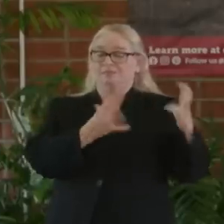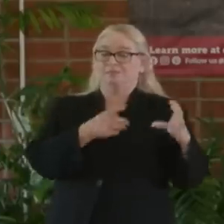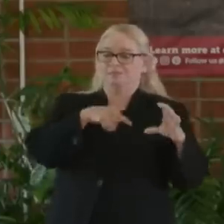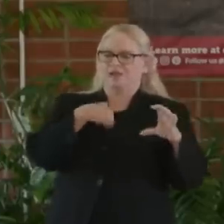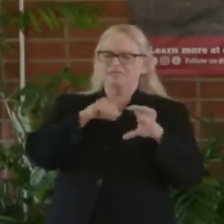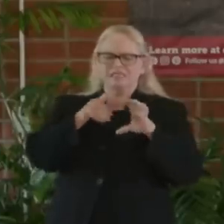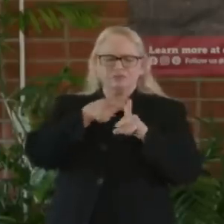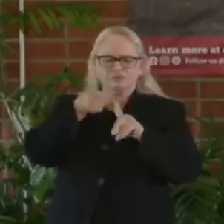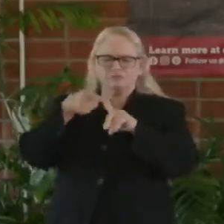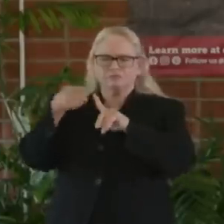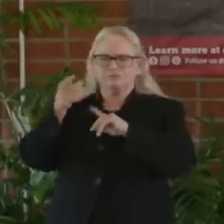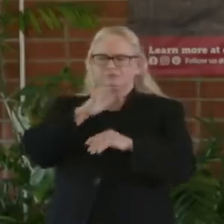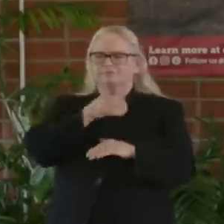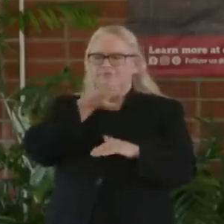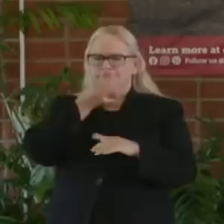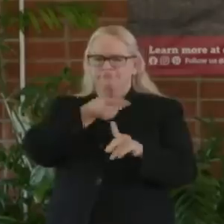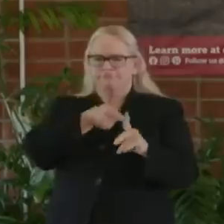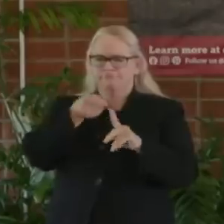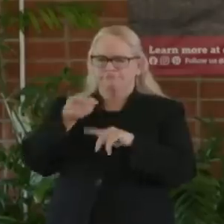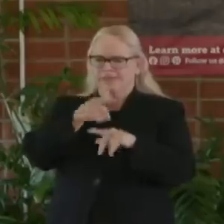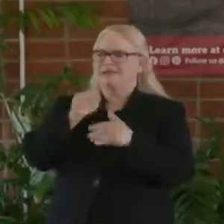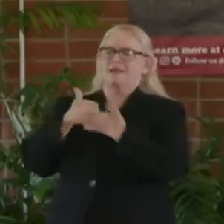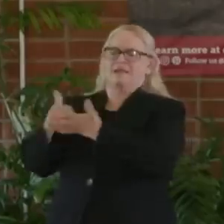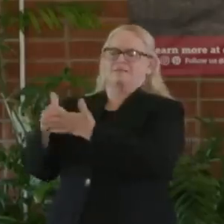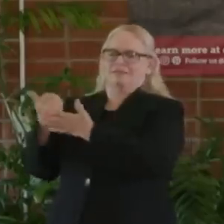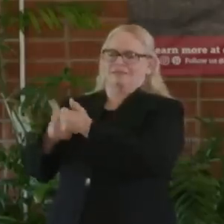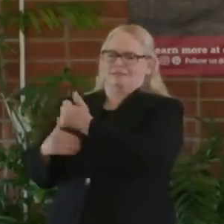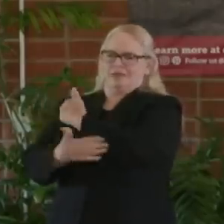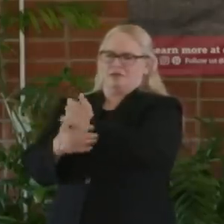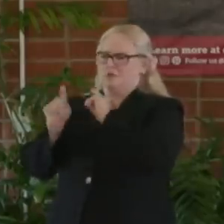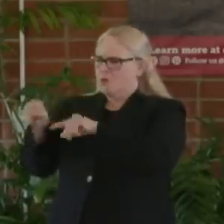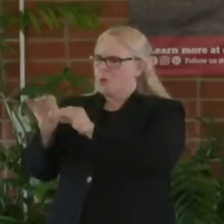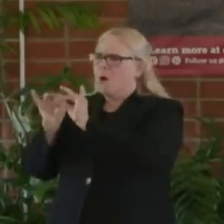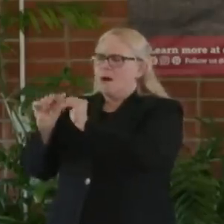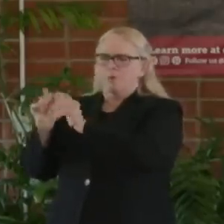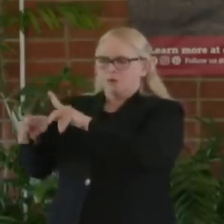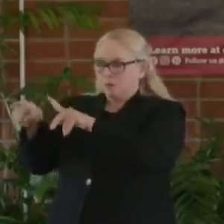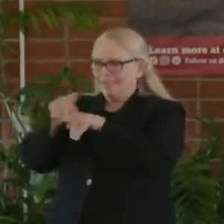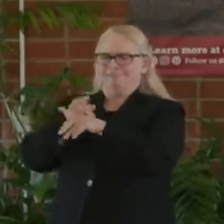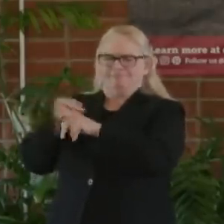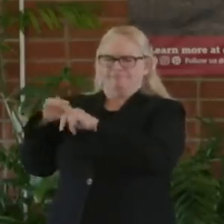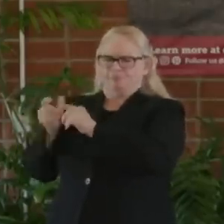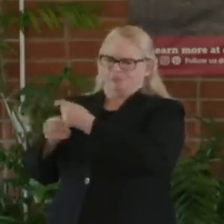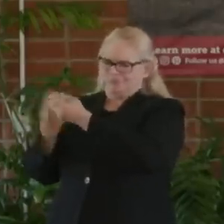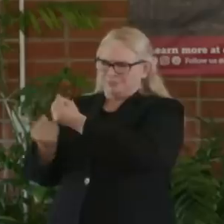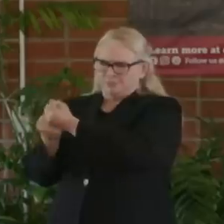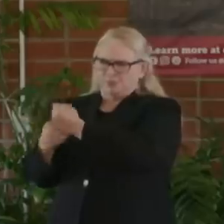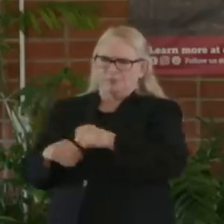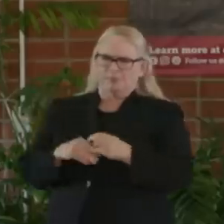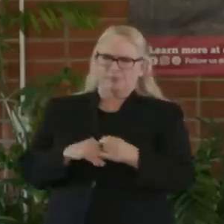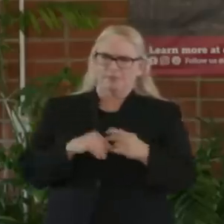are putting sort of our feet where our mouth has been, right, coming into communities, partnering with